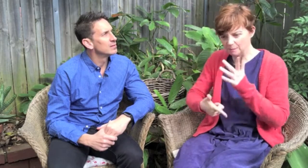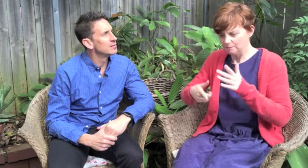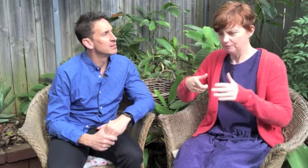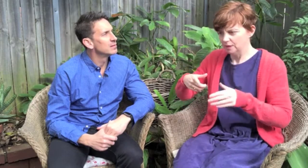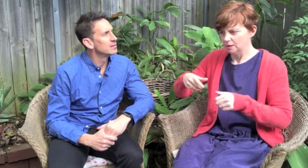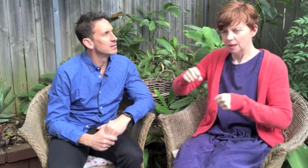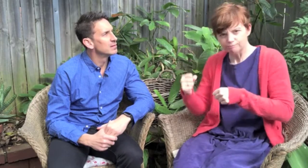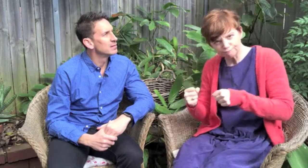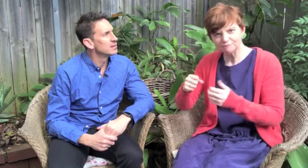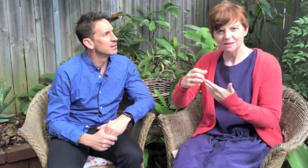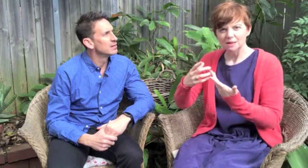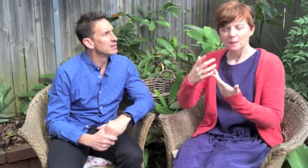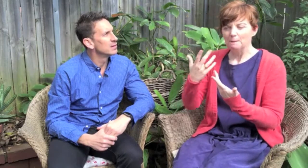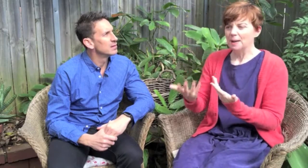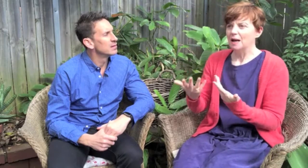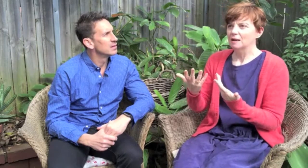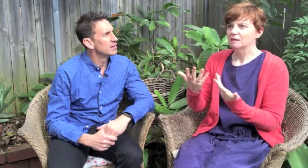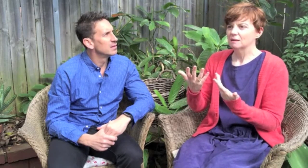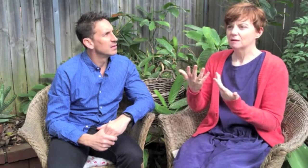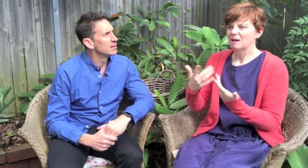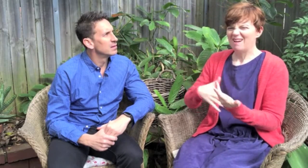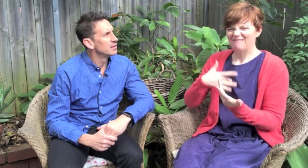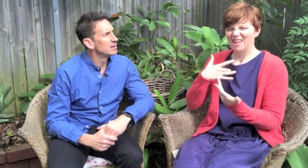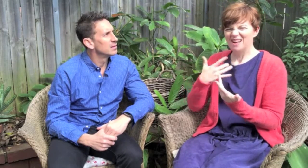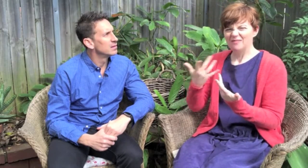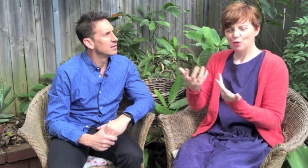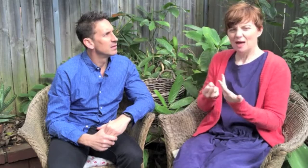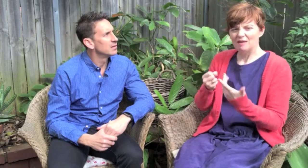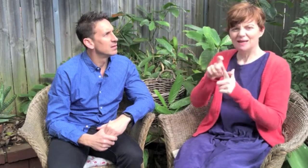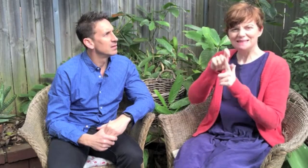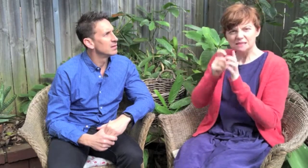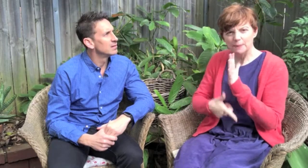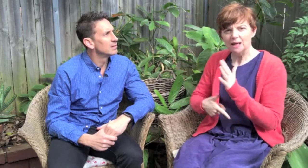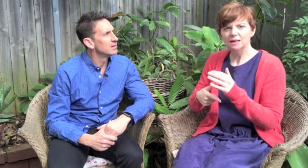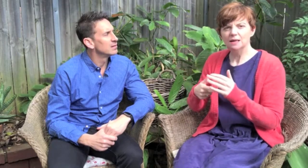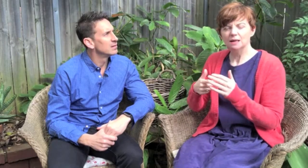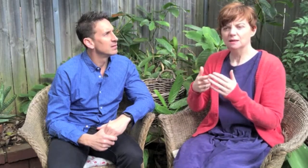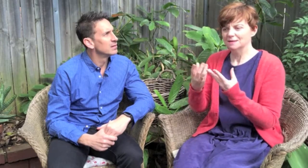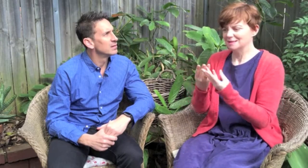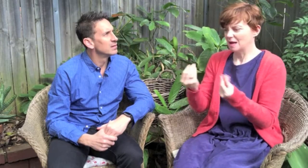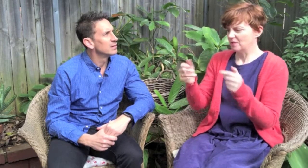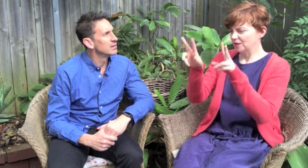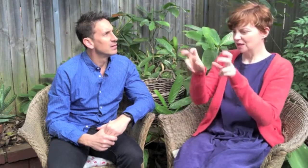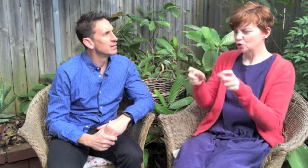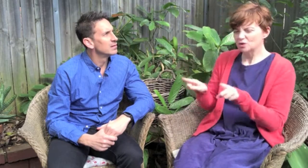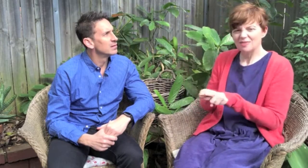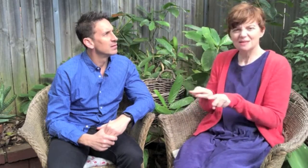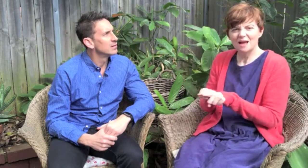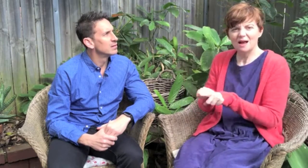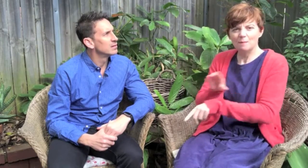making a film about a girl with a physical disability but I think if you understand disability and some of the issues